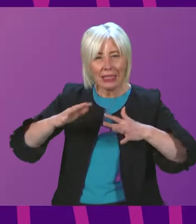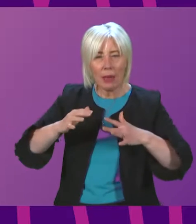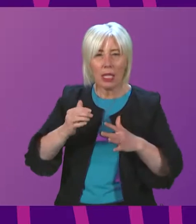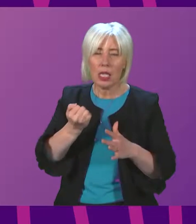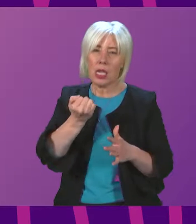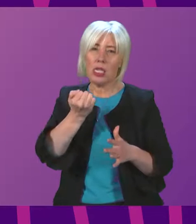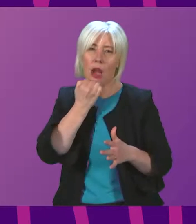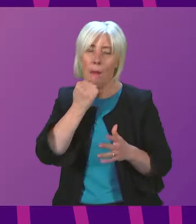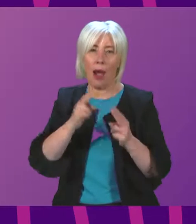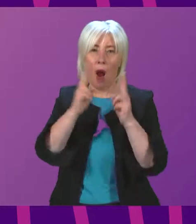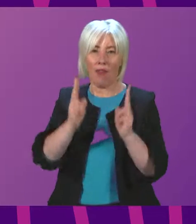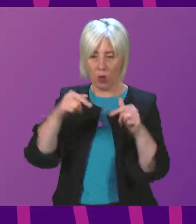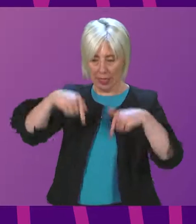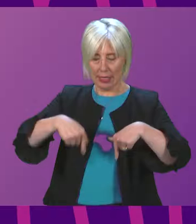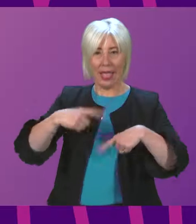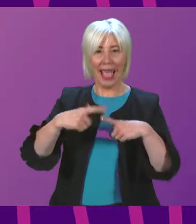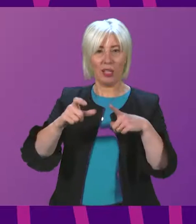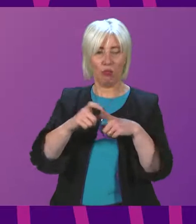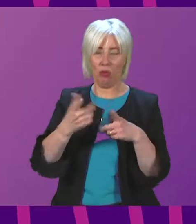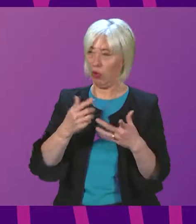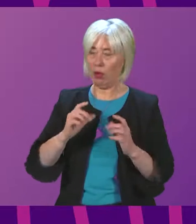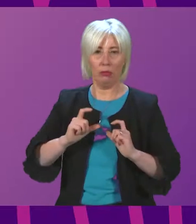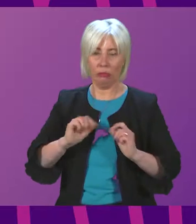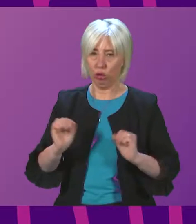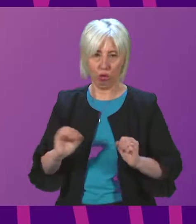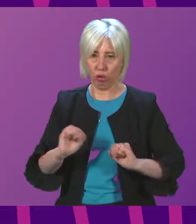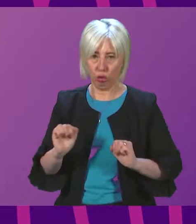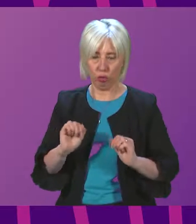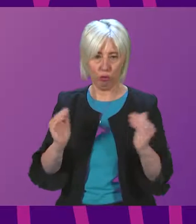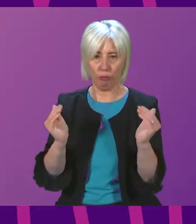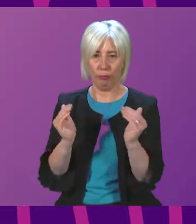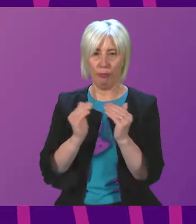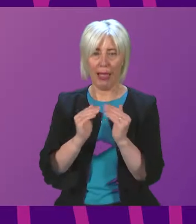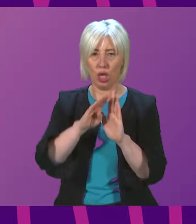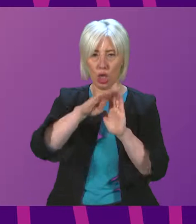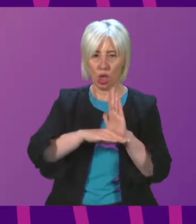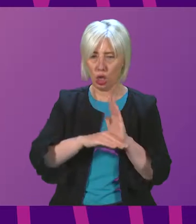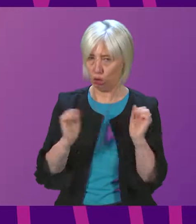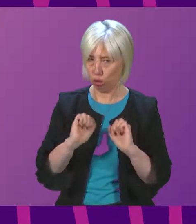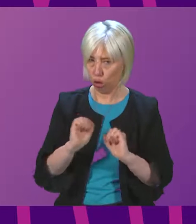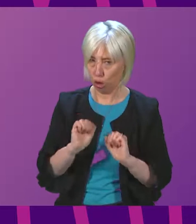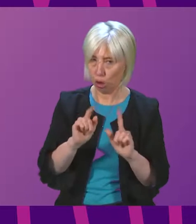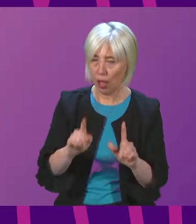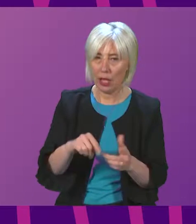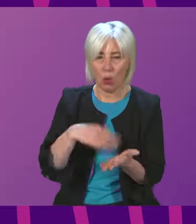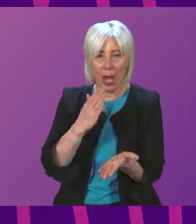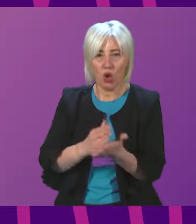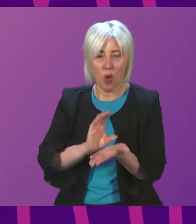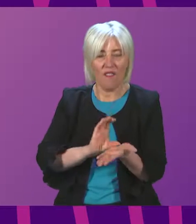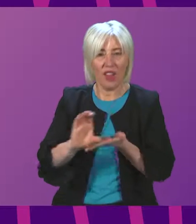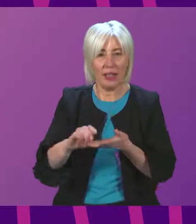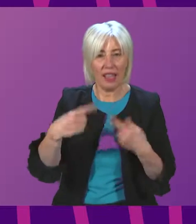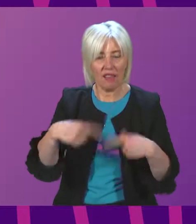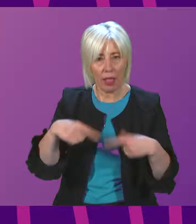number of households in Edinburgh who are still to comply with the regulation and make sure that funding is given